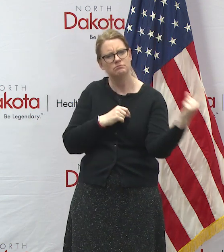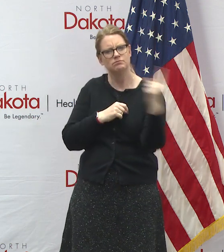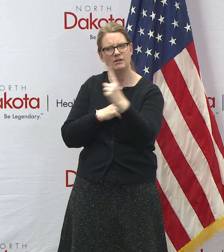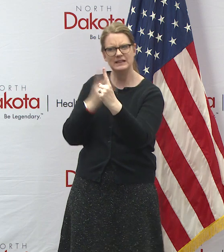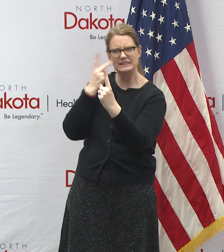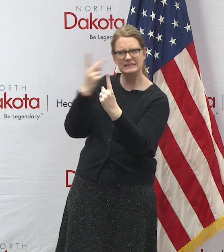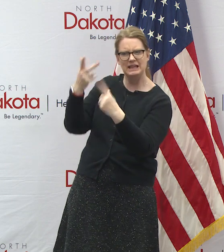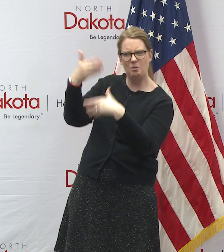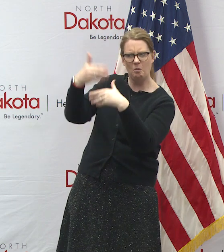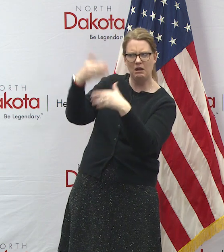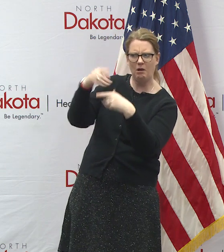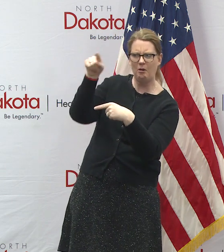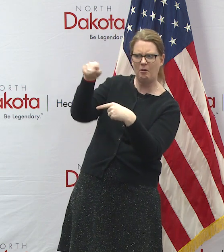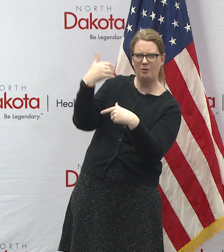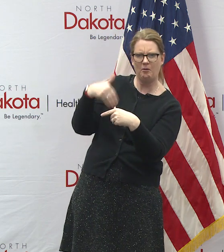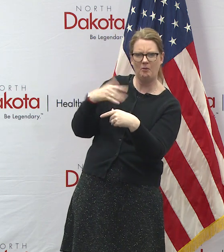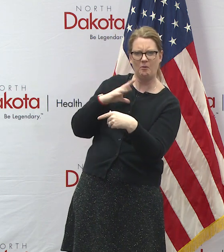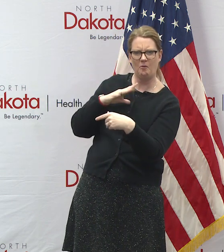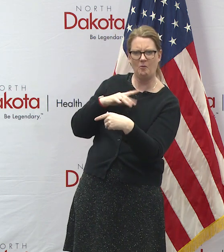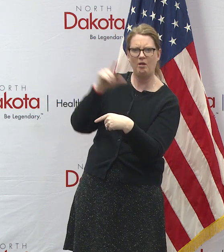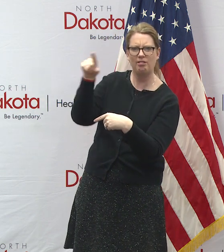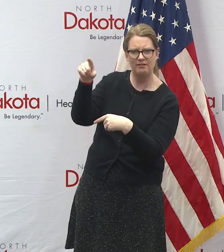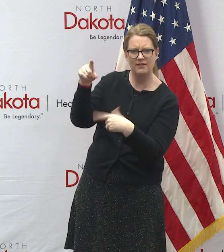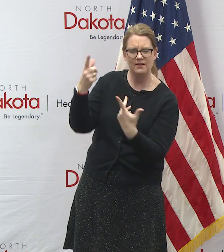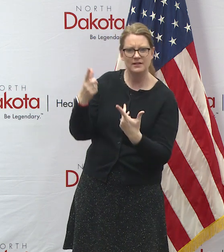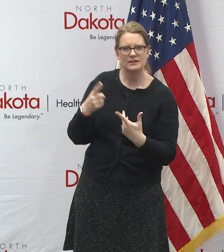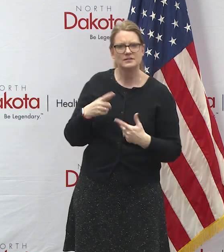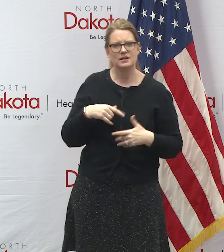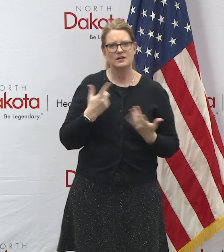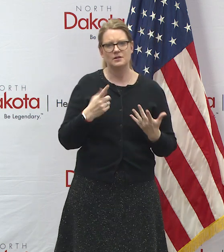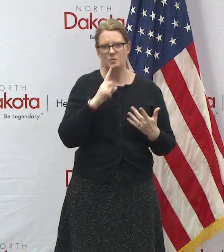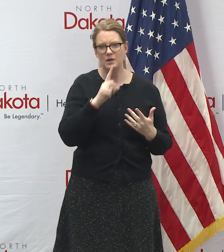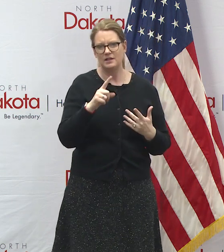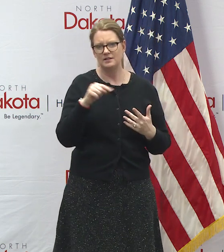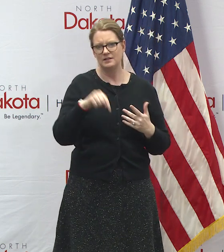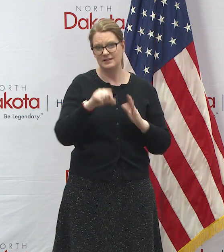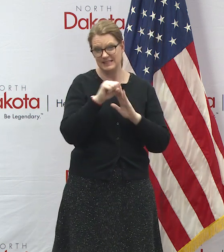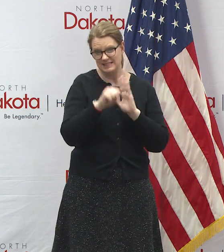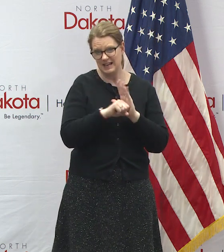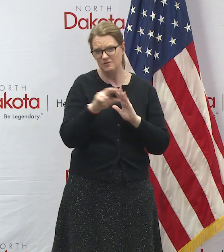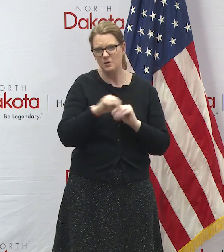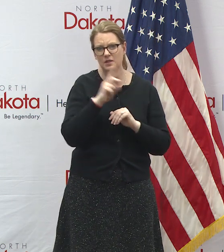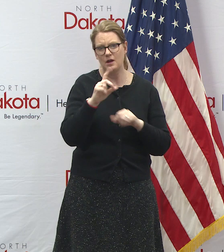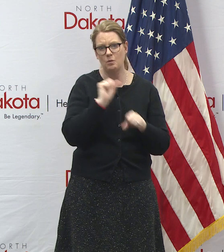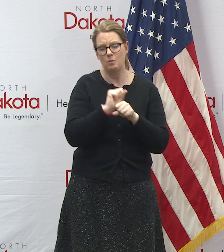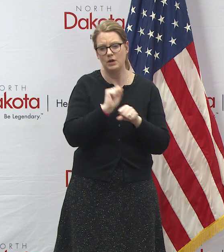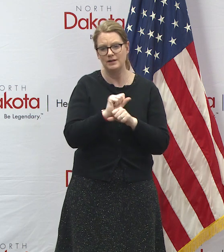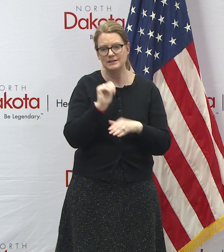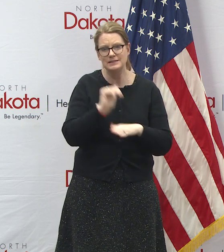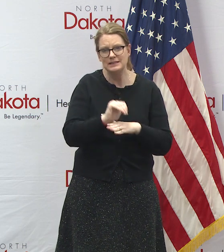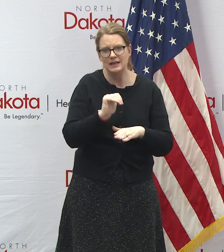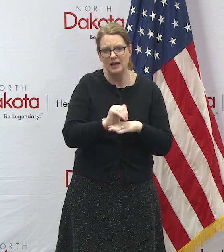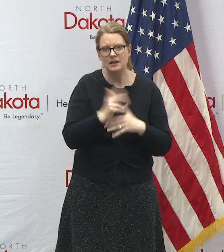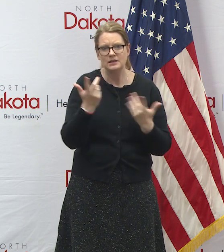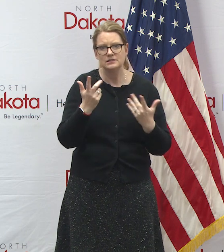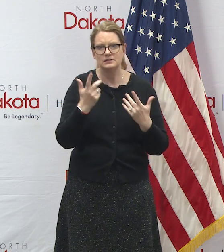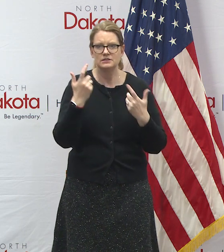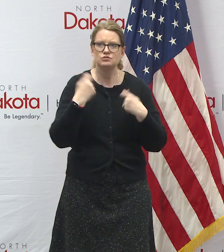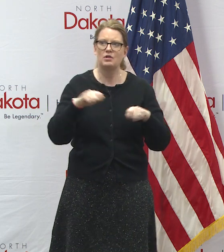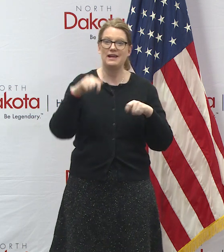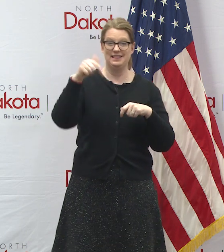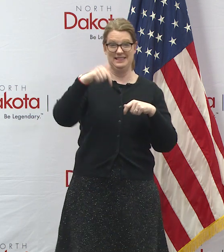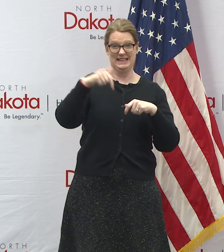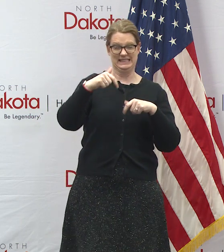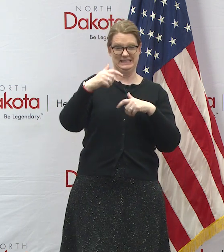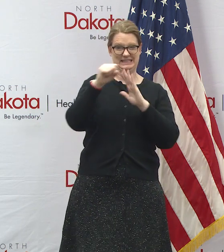and as part of our our work here at the state of north dakota we're working tonight to light up the windows in the state